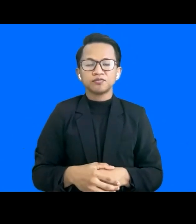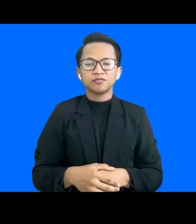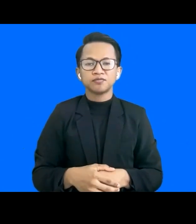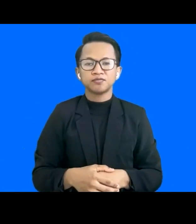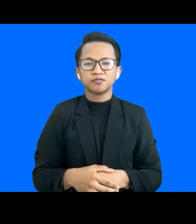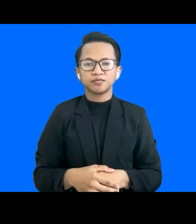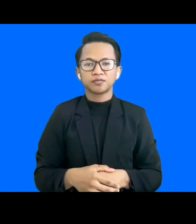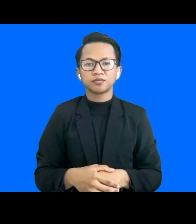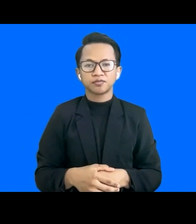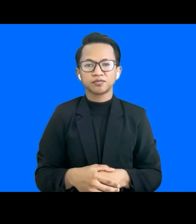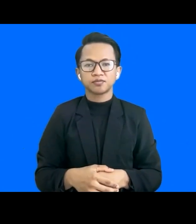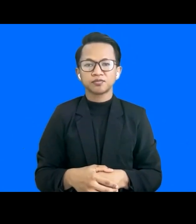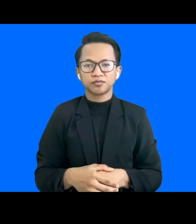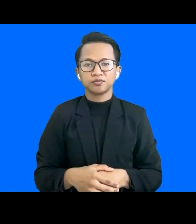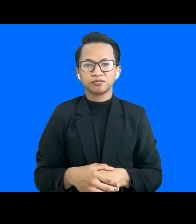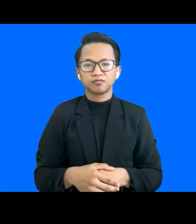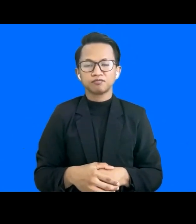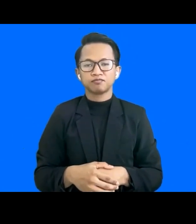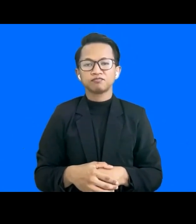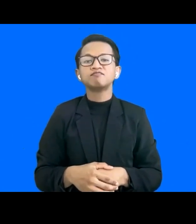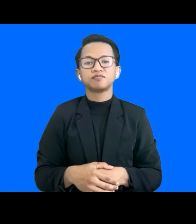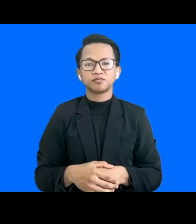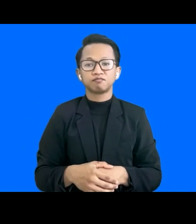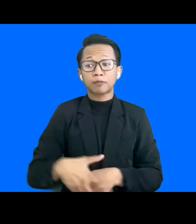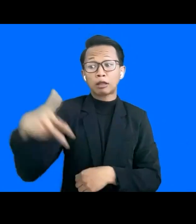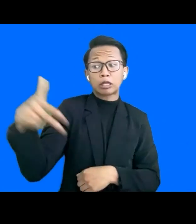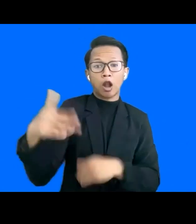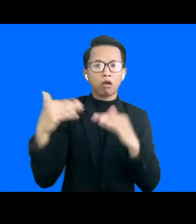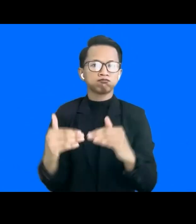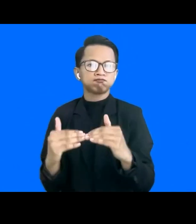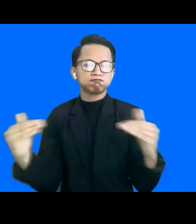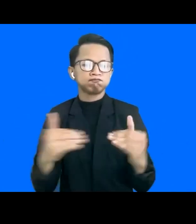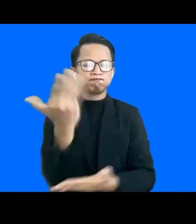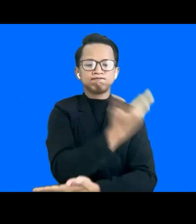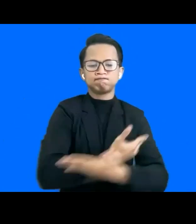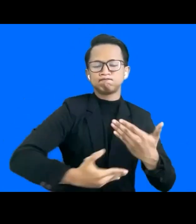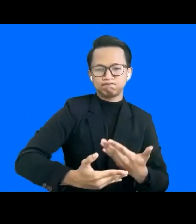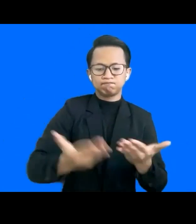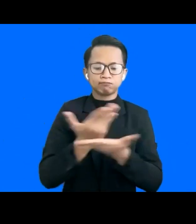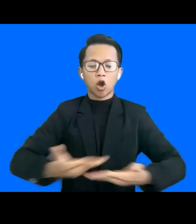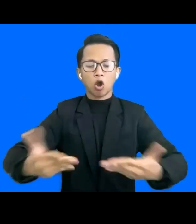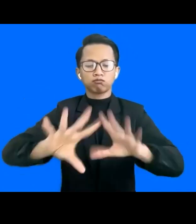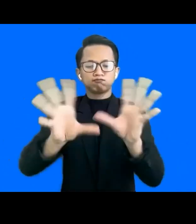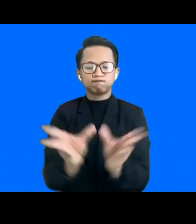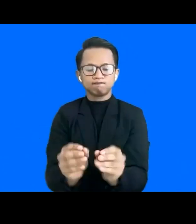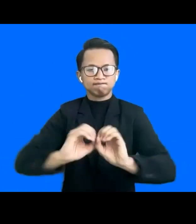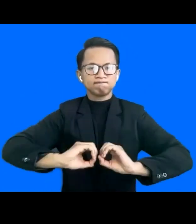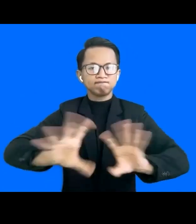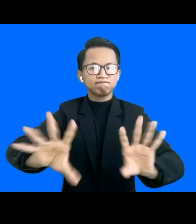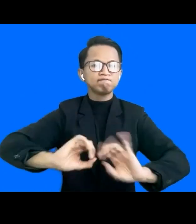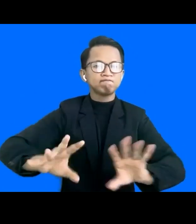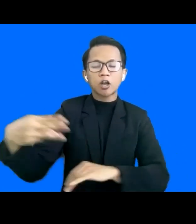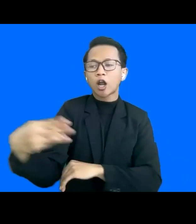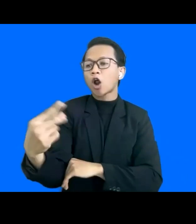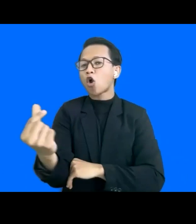So, the Australian government also continues to promote gender equality, disability and social inclusion for its foreign economic and development